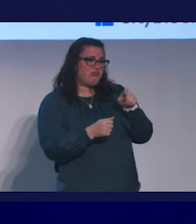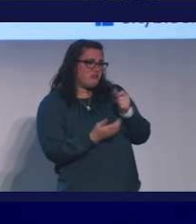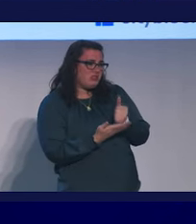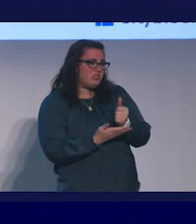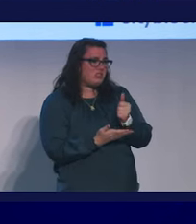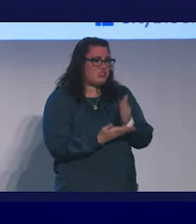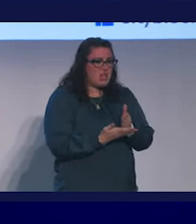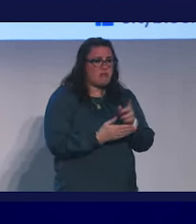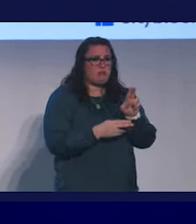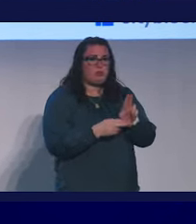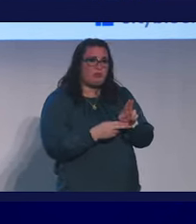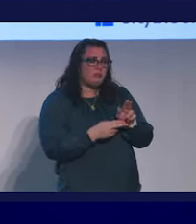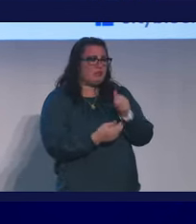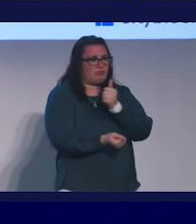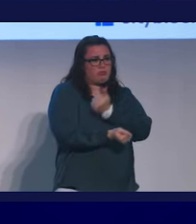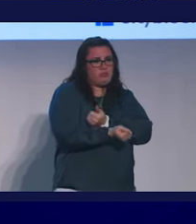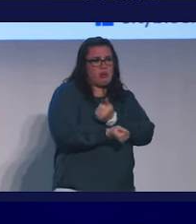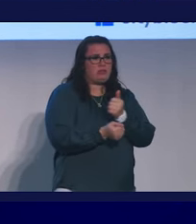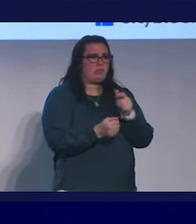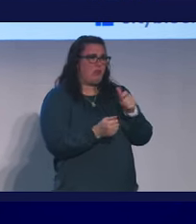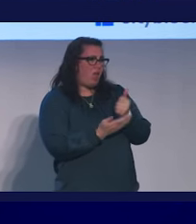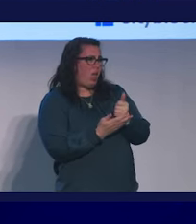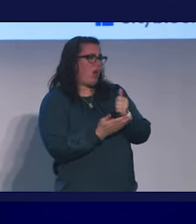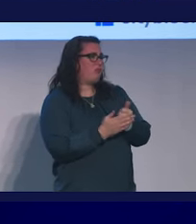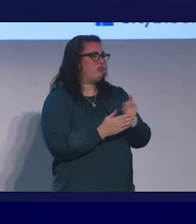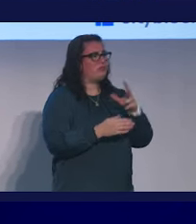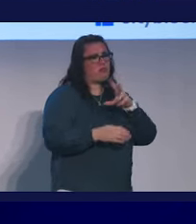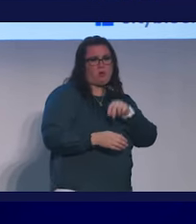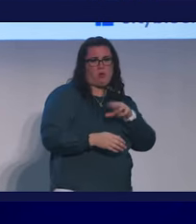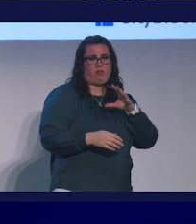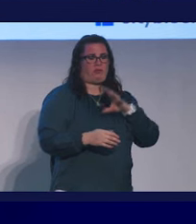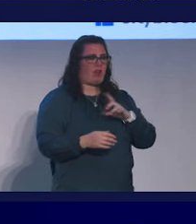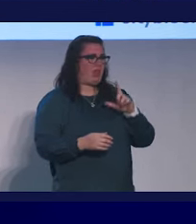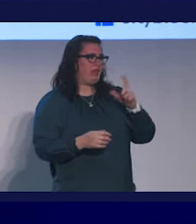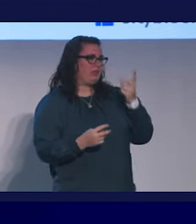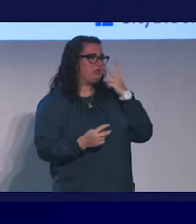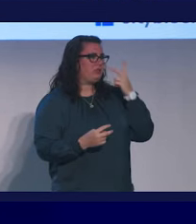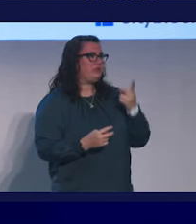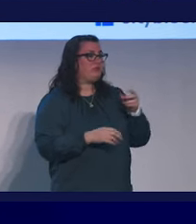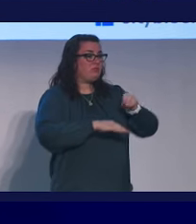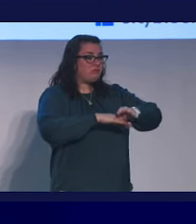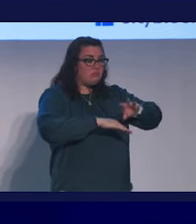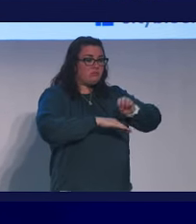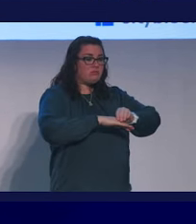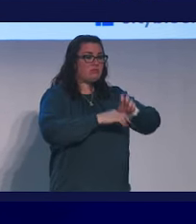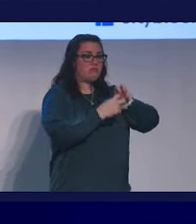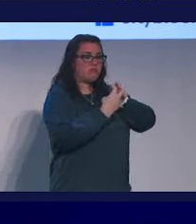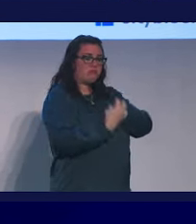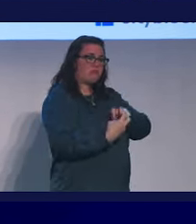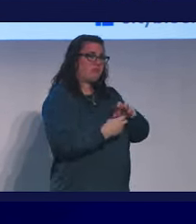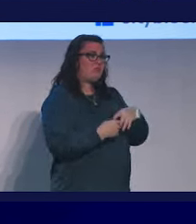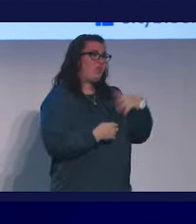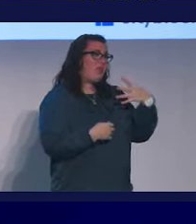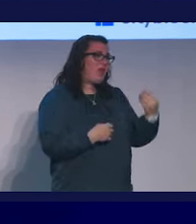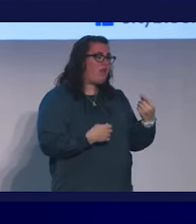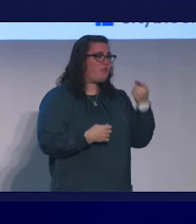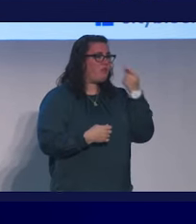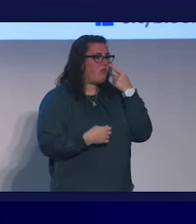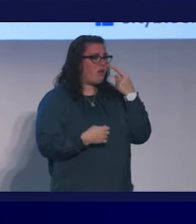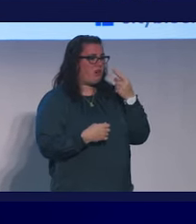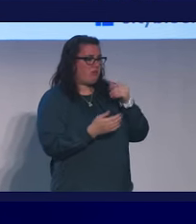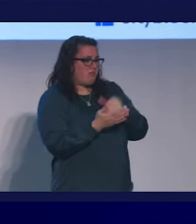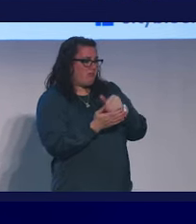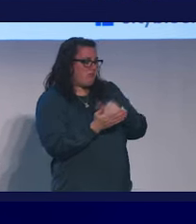using drugs. need some help? No? Okay, fine. Cool. Catch you later. She'd had counseling attempts. She often left against medical advice.